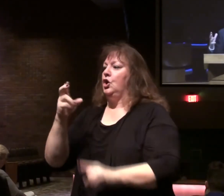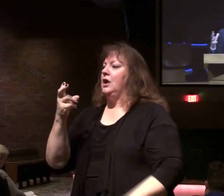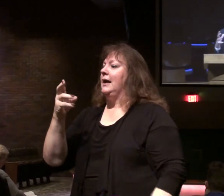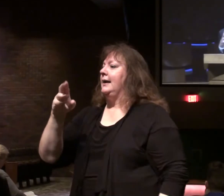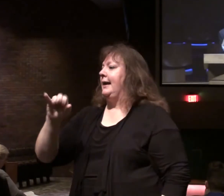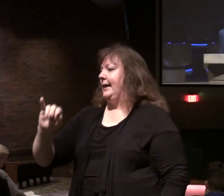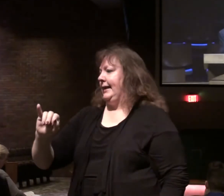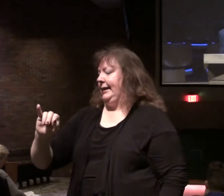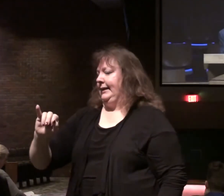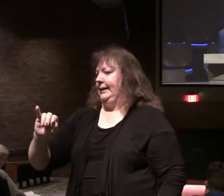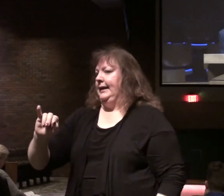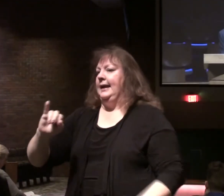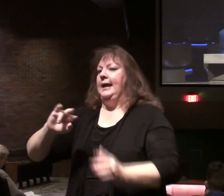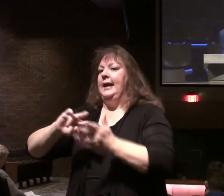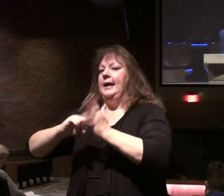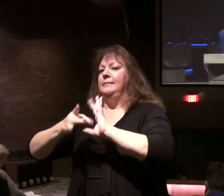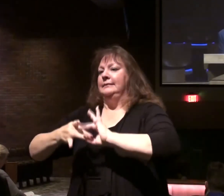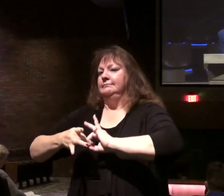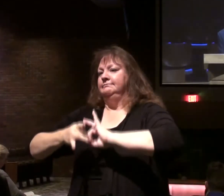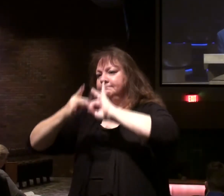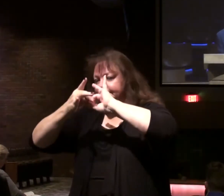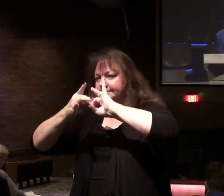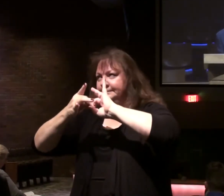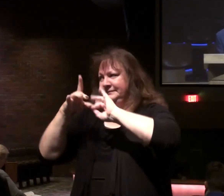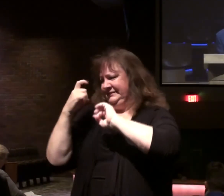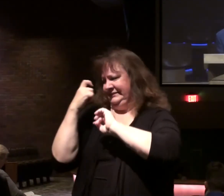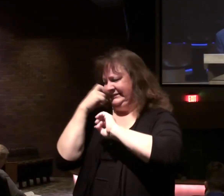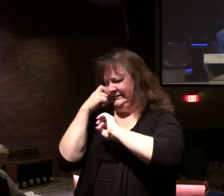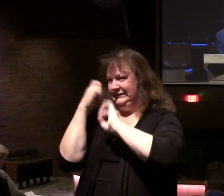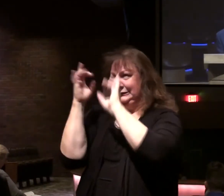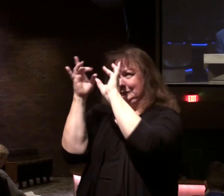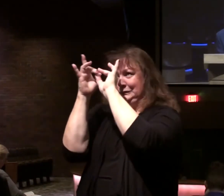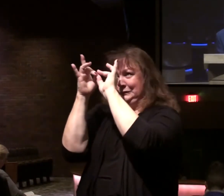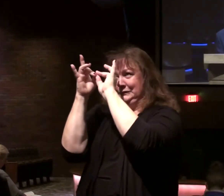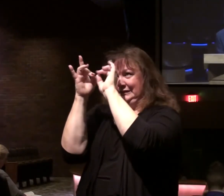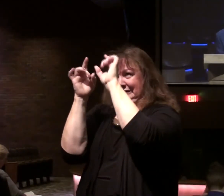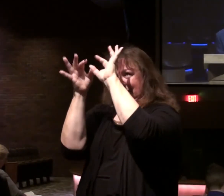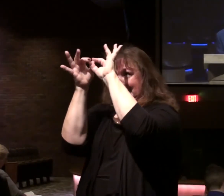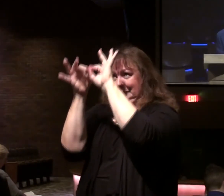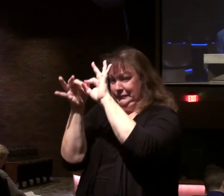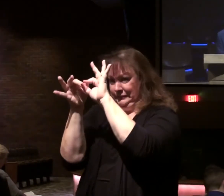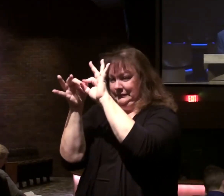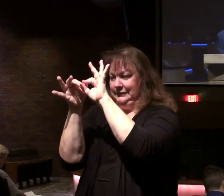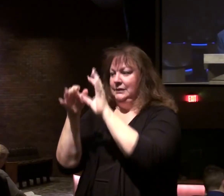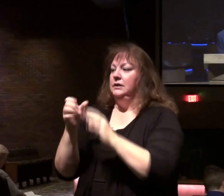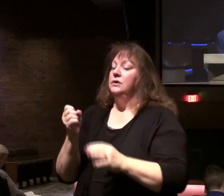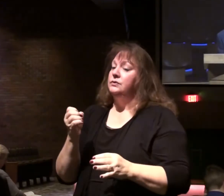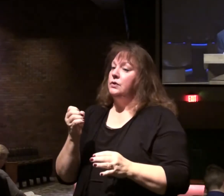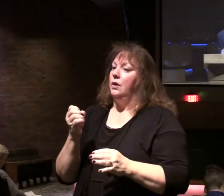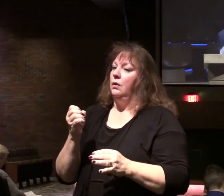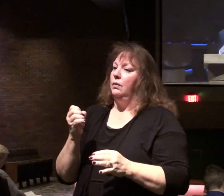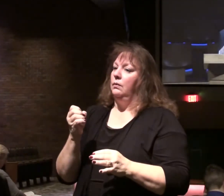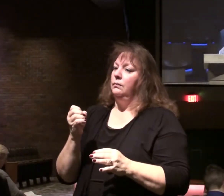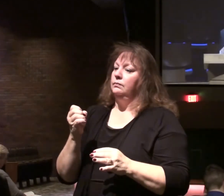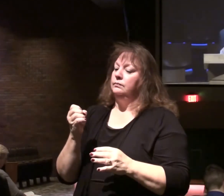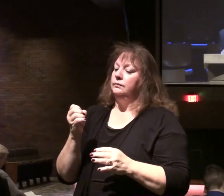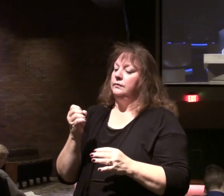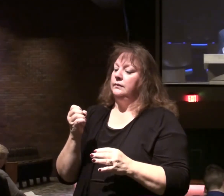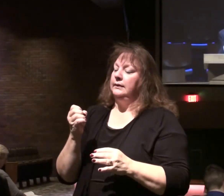indicates this is closely connected with what he just said. You could use a conjunction that